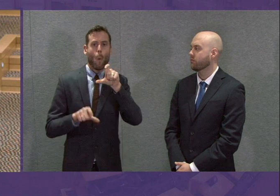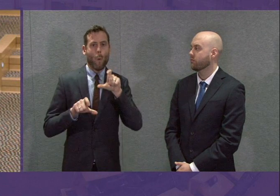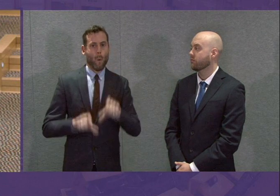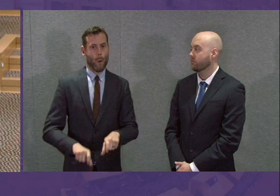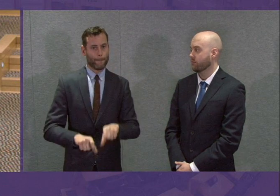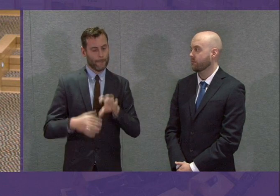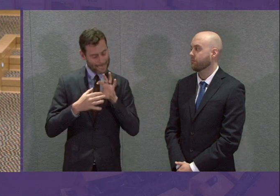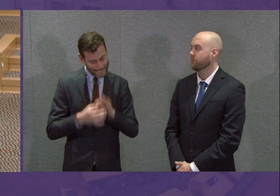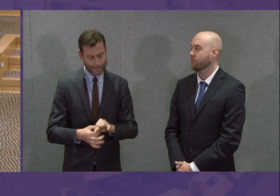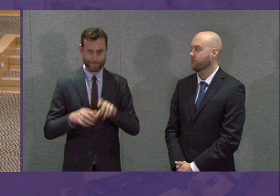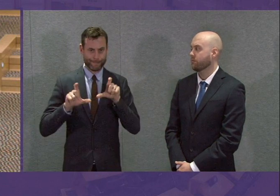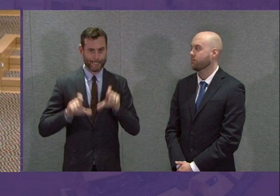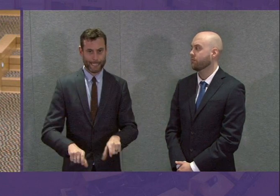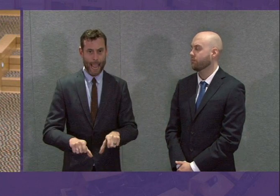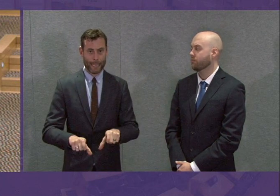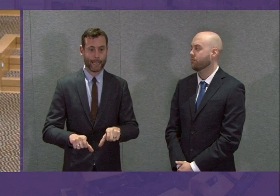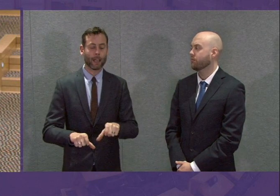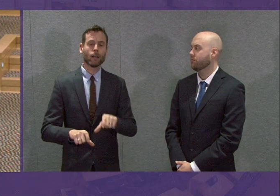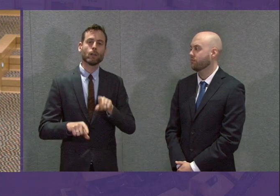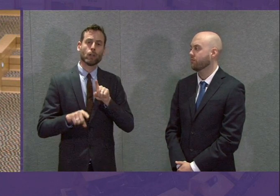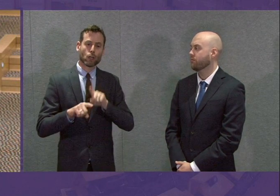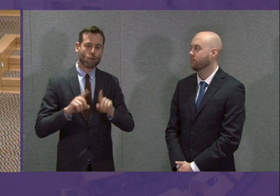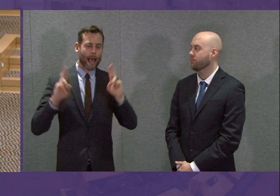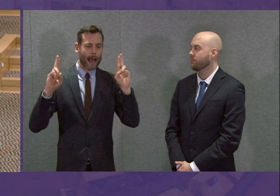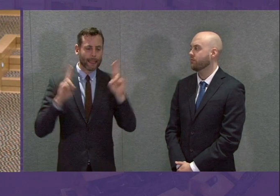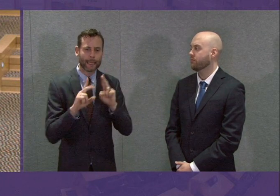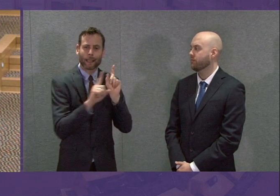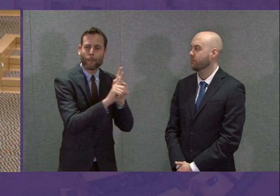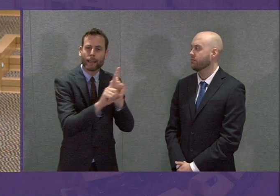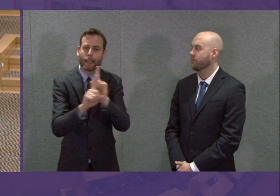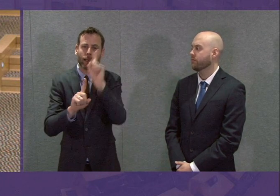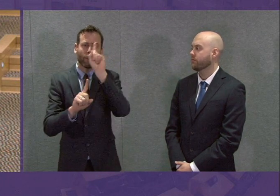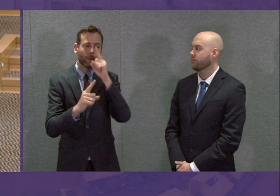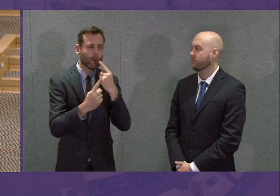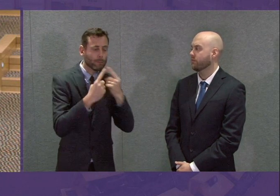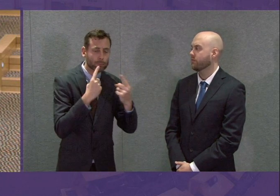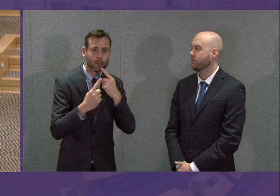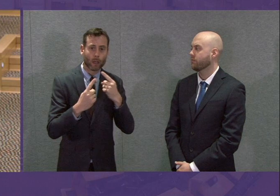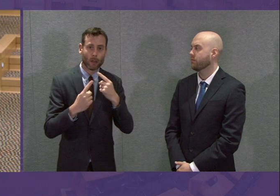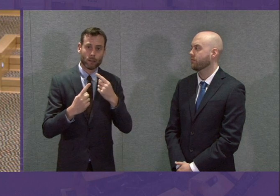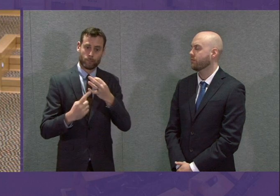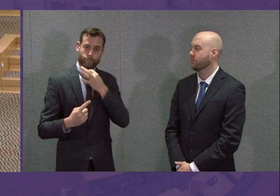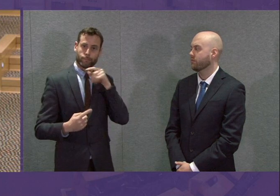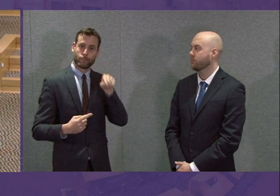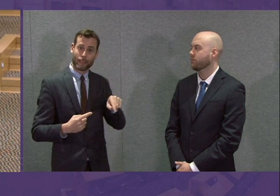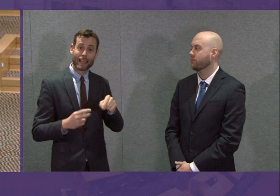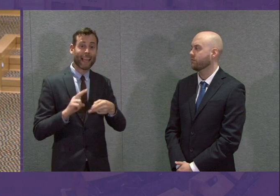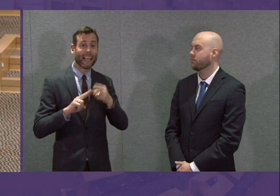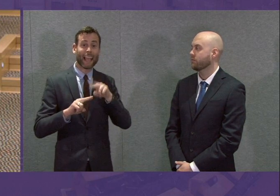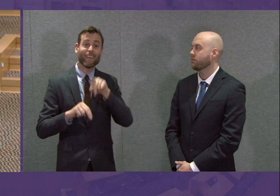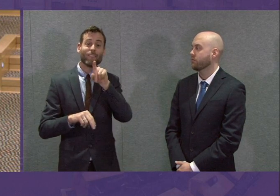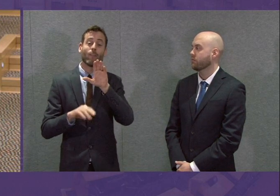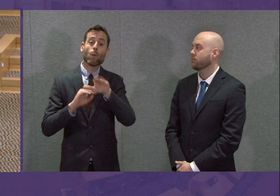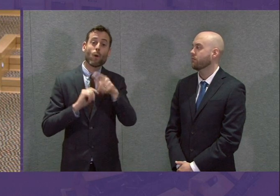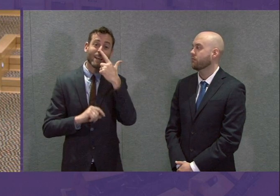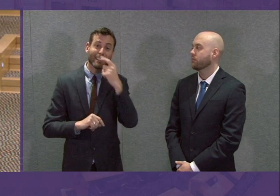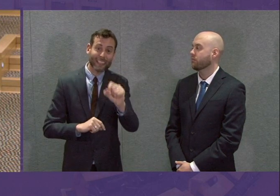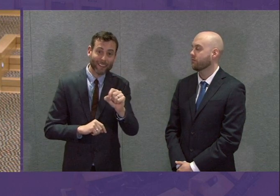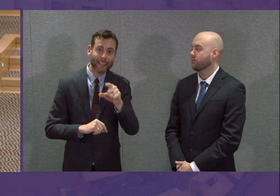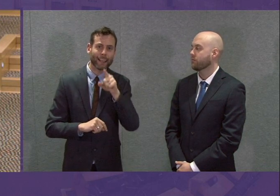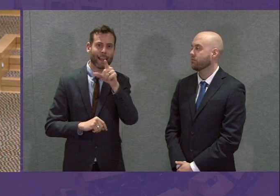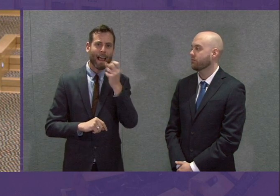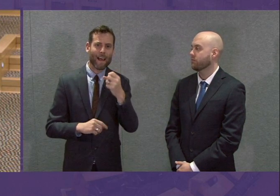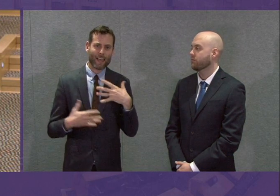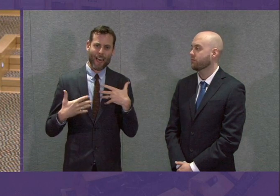For all of us, cut down your social interaction and that is particularly important if you are over 70, if you have a health